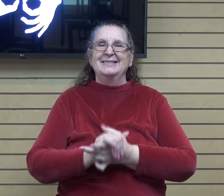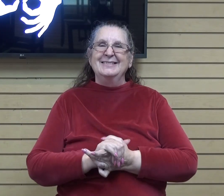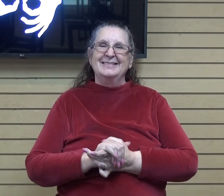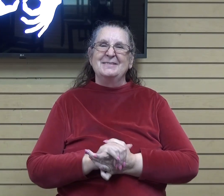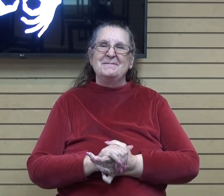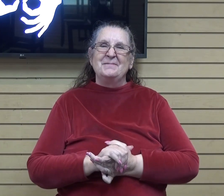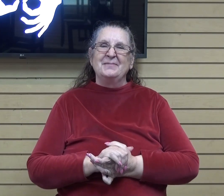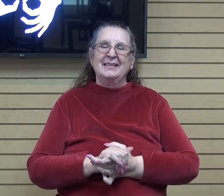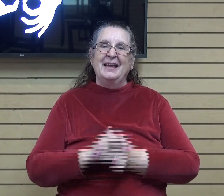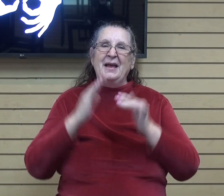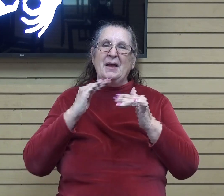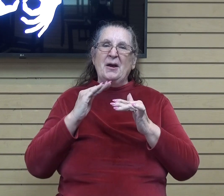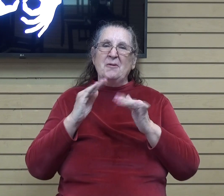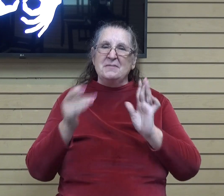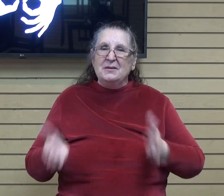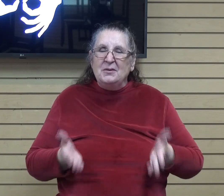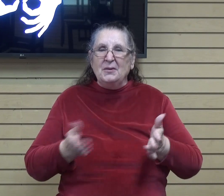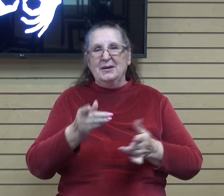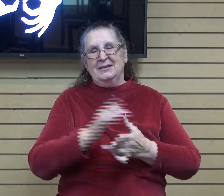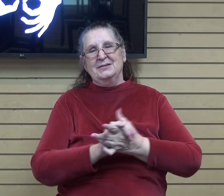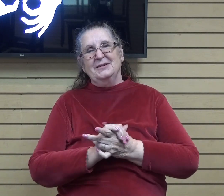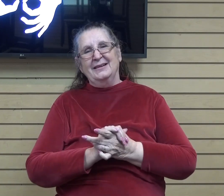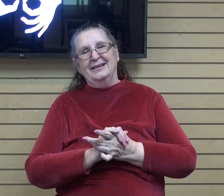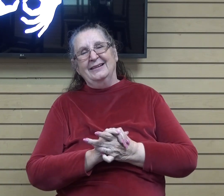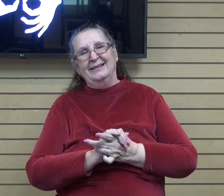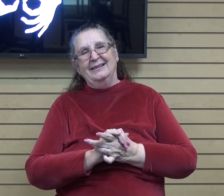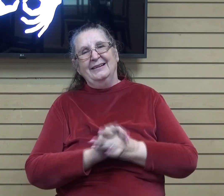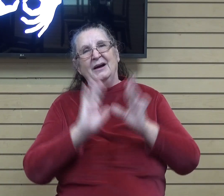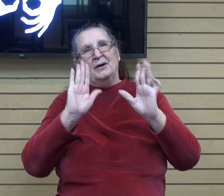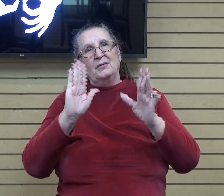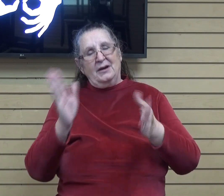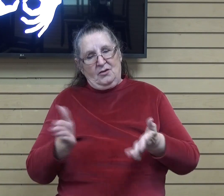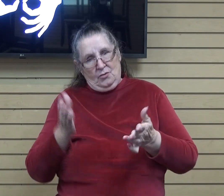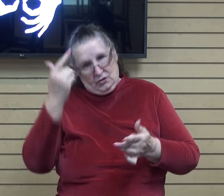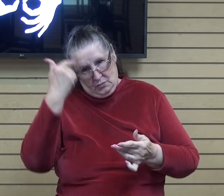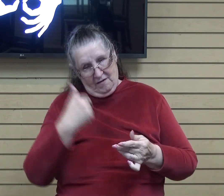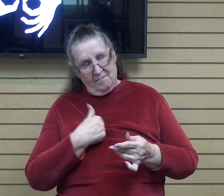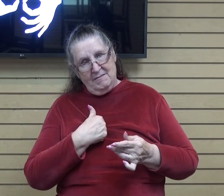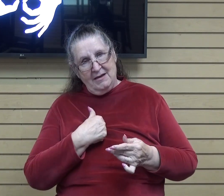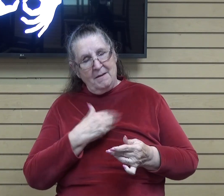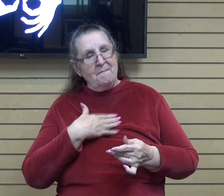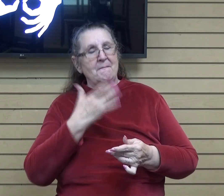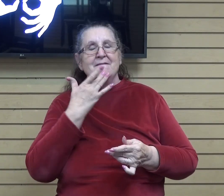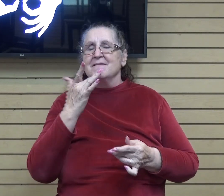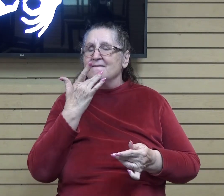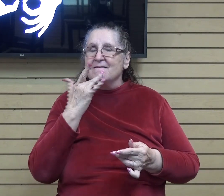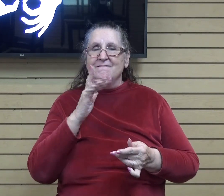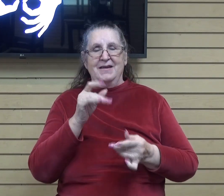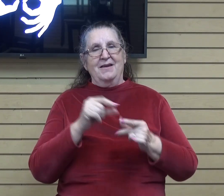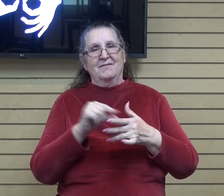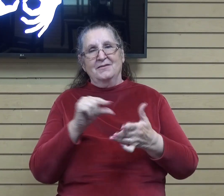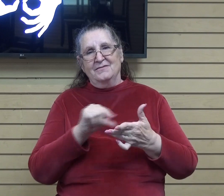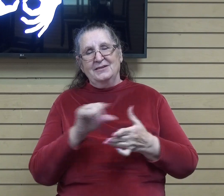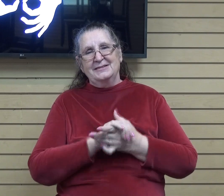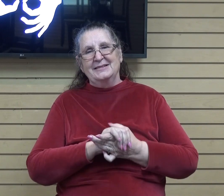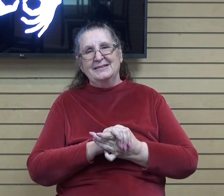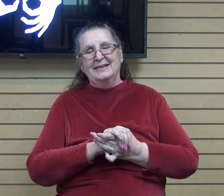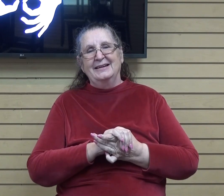So, I hope this was an encouragement for you. was a great encouragement for me. They're my favorite, favorite verses. To see